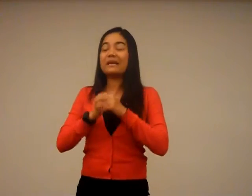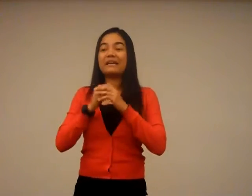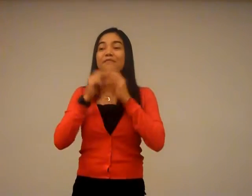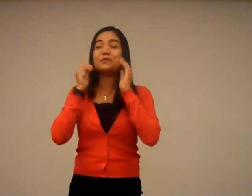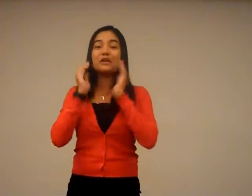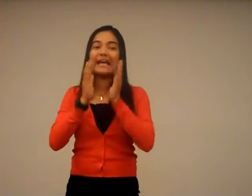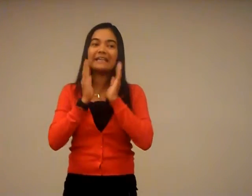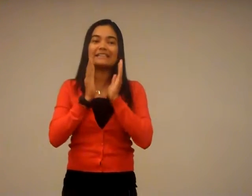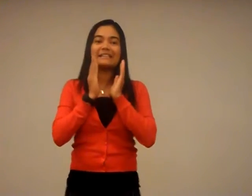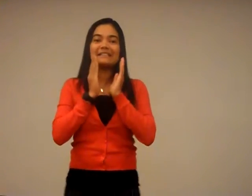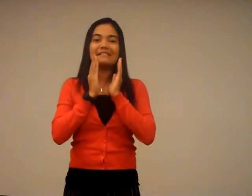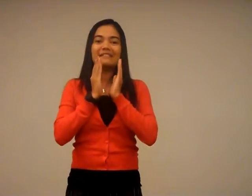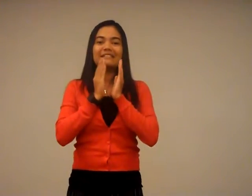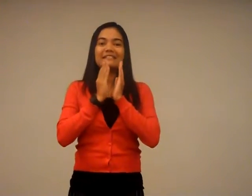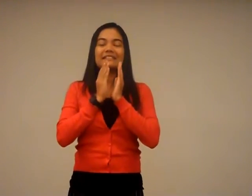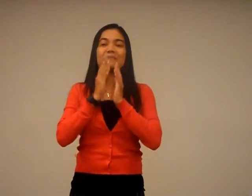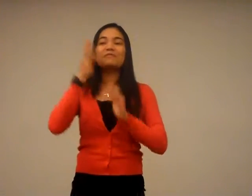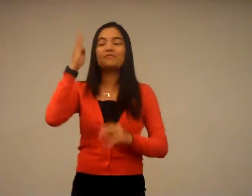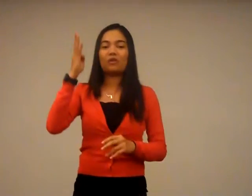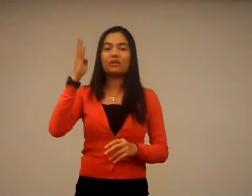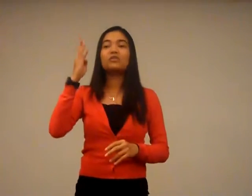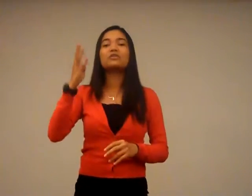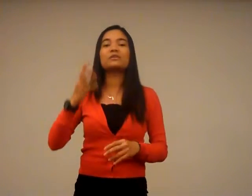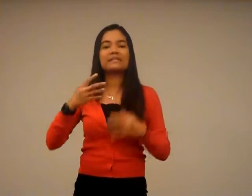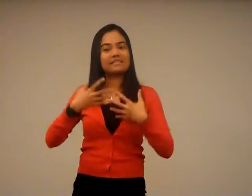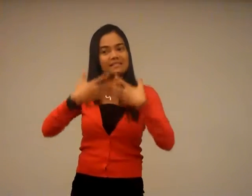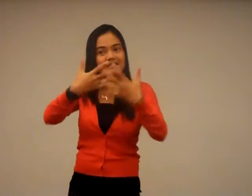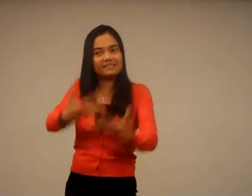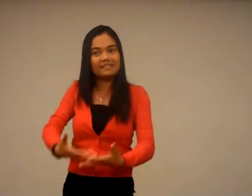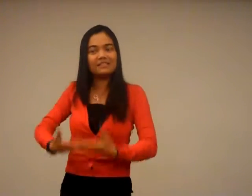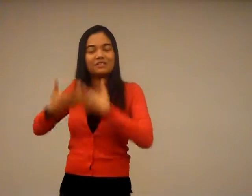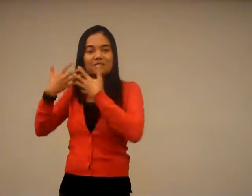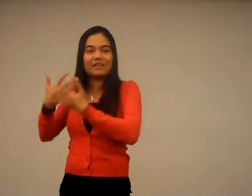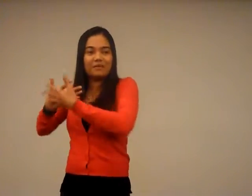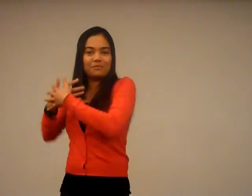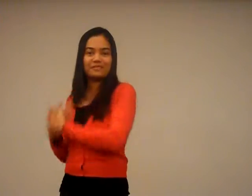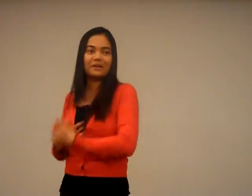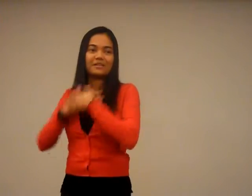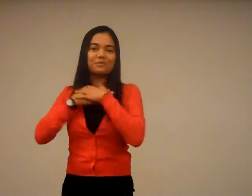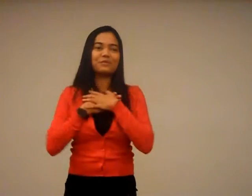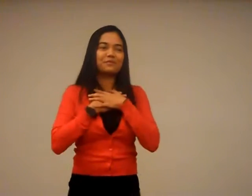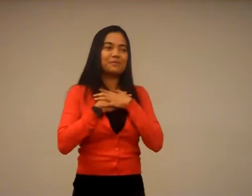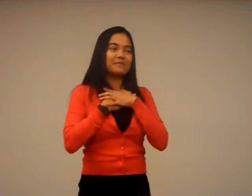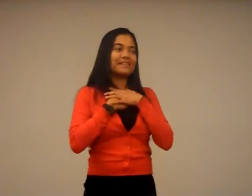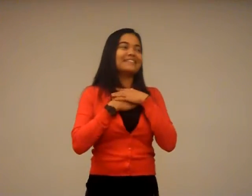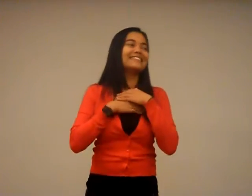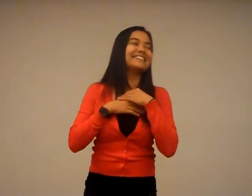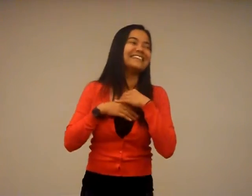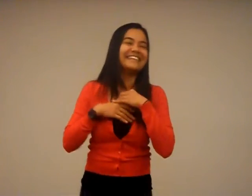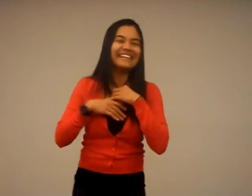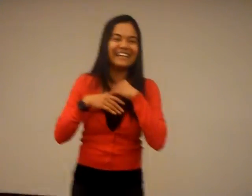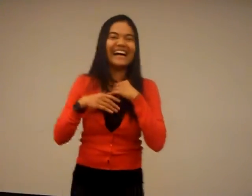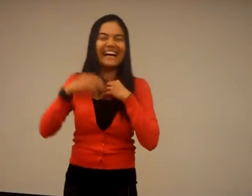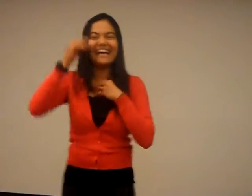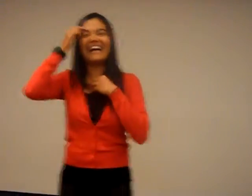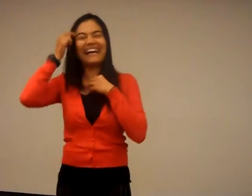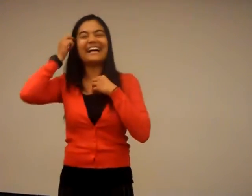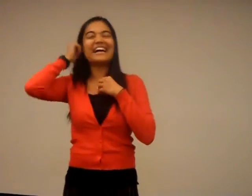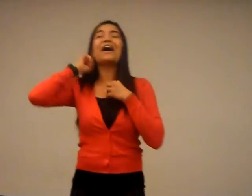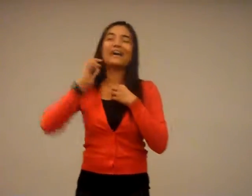If you don't... Number four. Number four. No, no, this is, you know, so that what you would do for me. Yeah, yeah, yeah, yeah, yeah, This is the